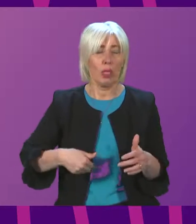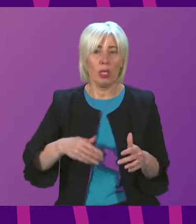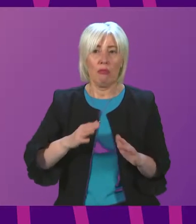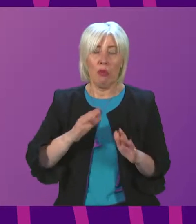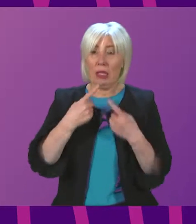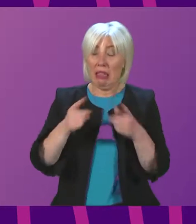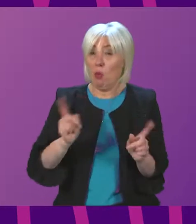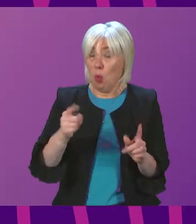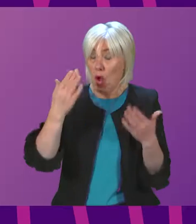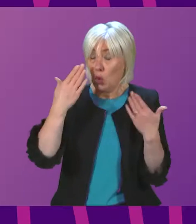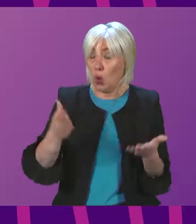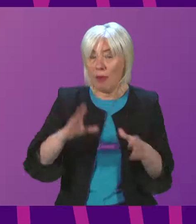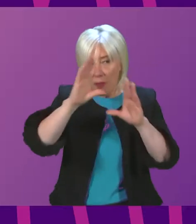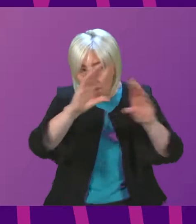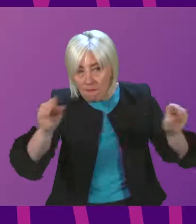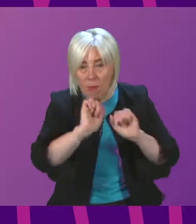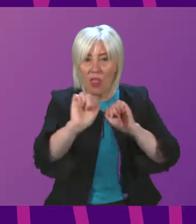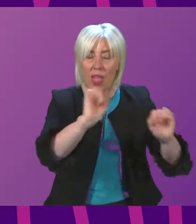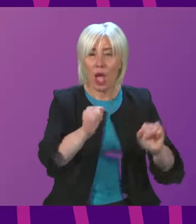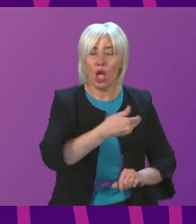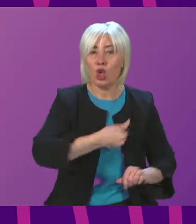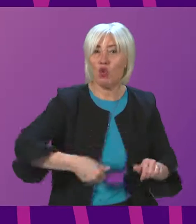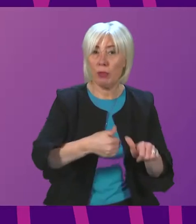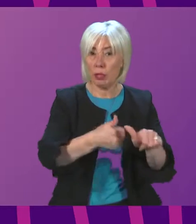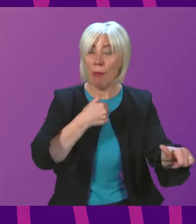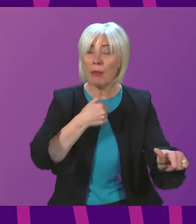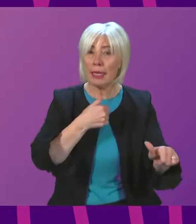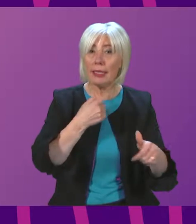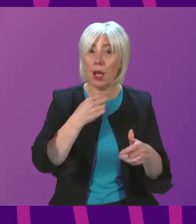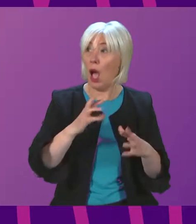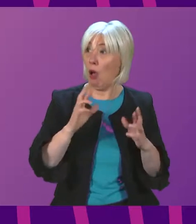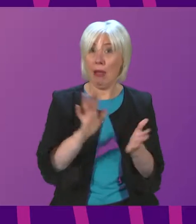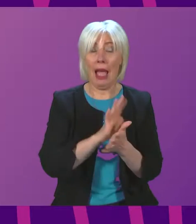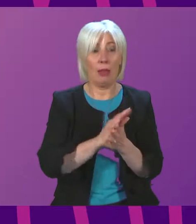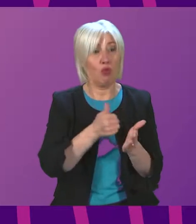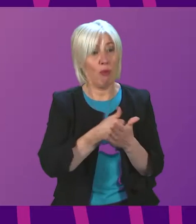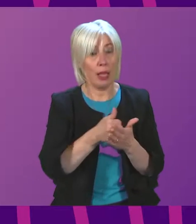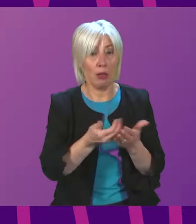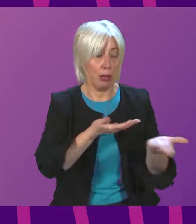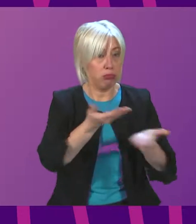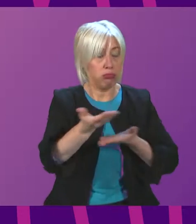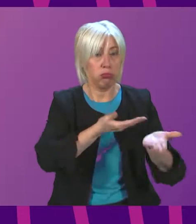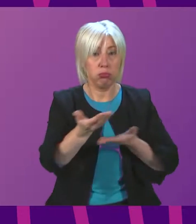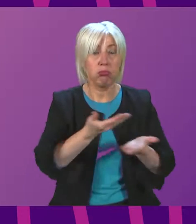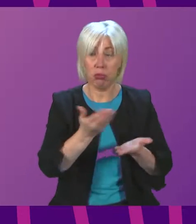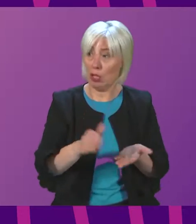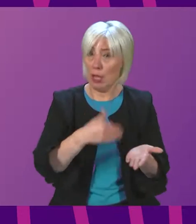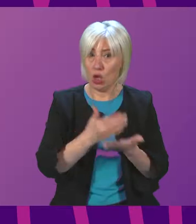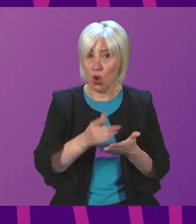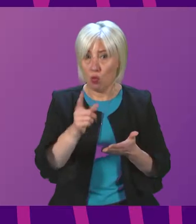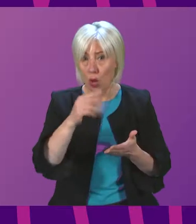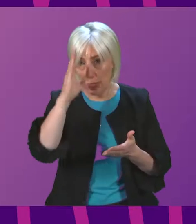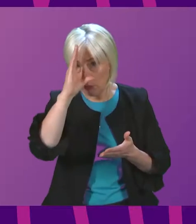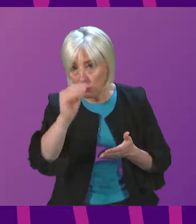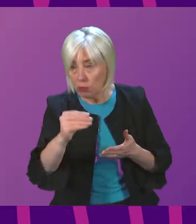with their members to make them aware. I'm happy to keep that regular dialogue with ABI in terms of anything more they can do in terms of